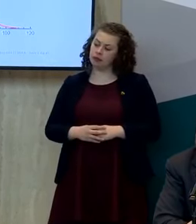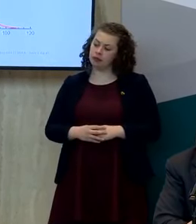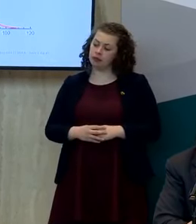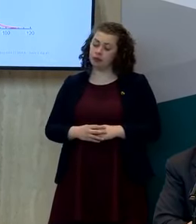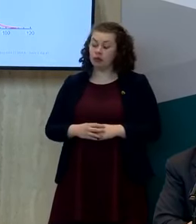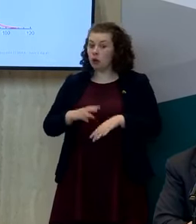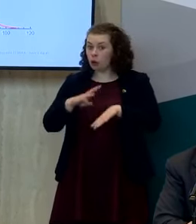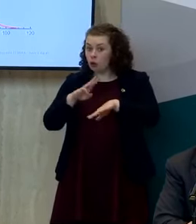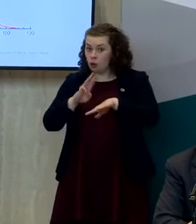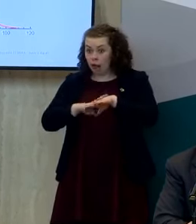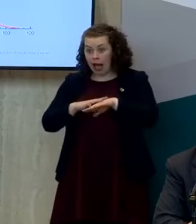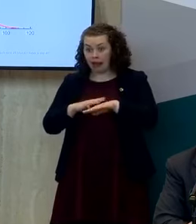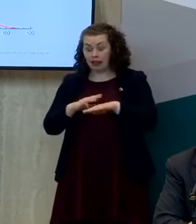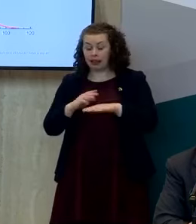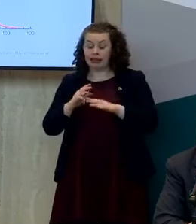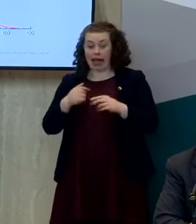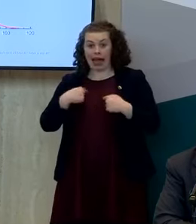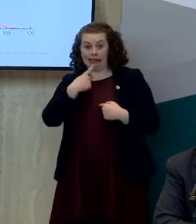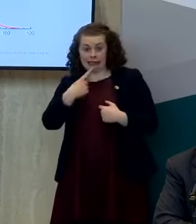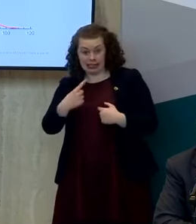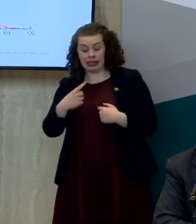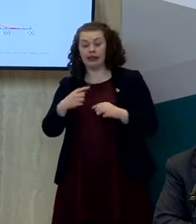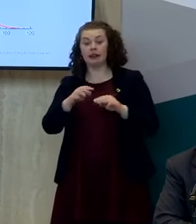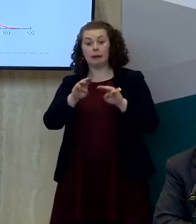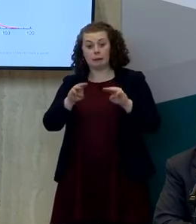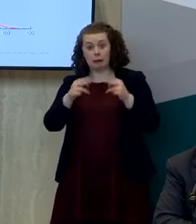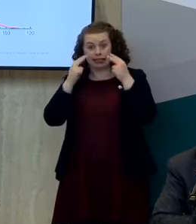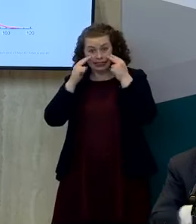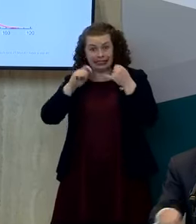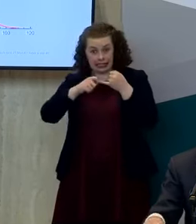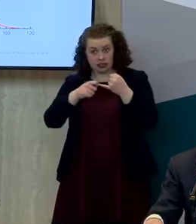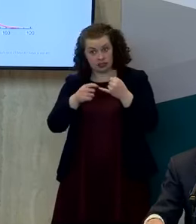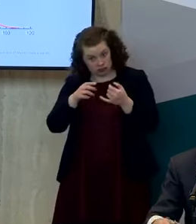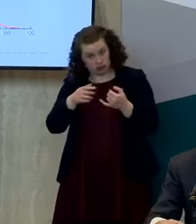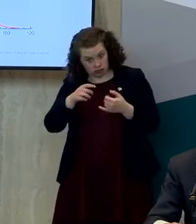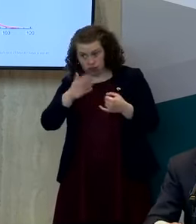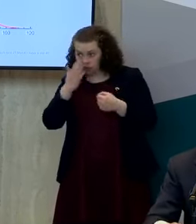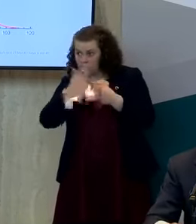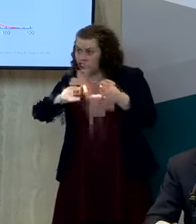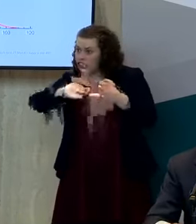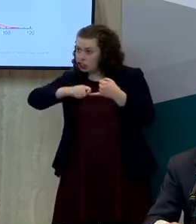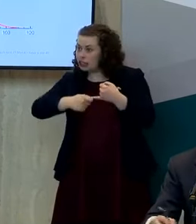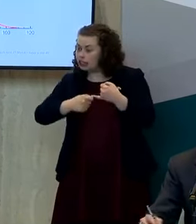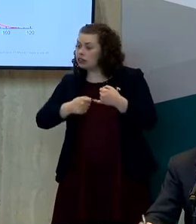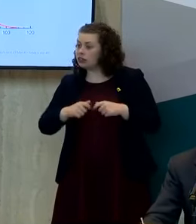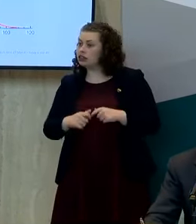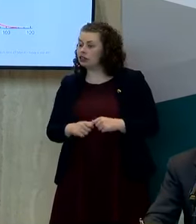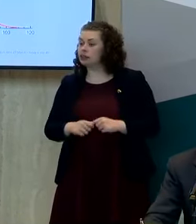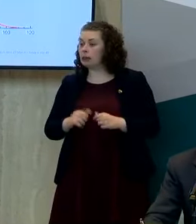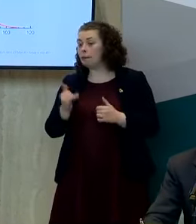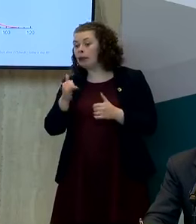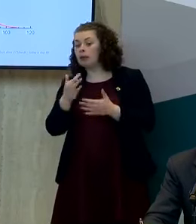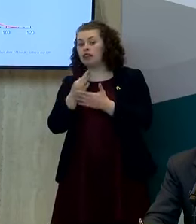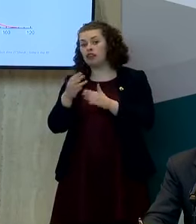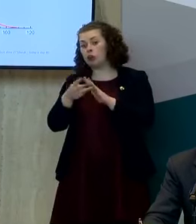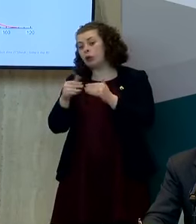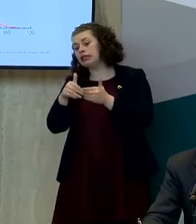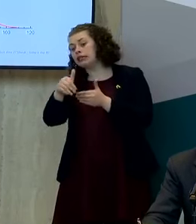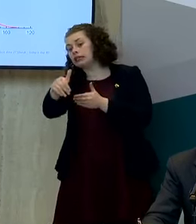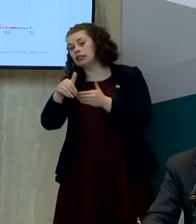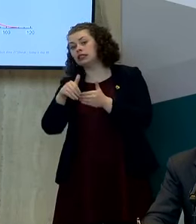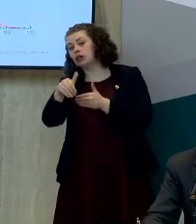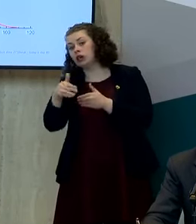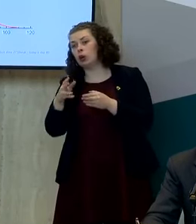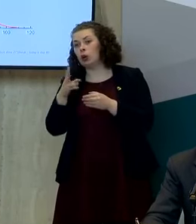coming through the referral system it may be in the coming weeks that there will be we will adopt or look for a more loose